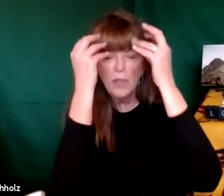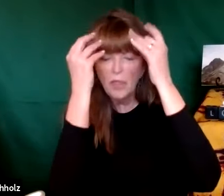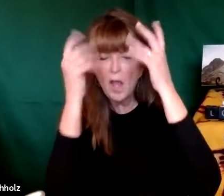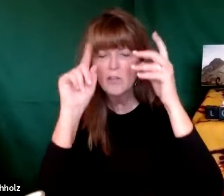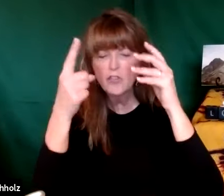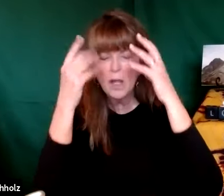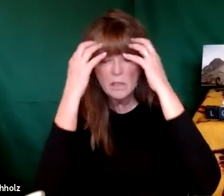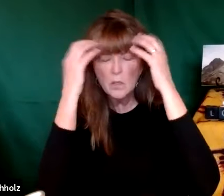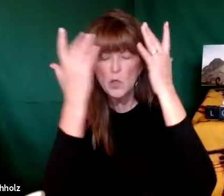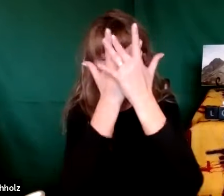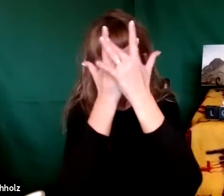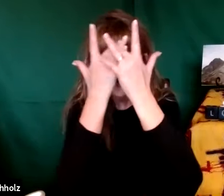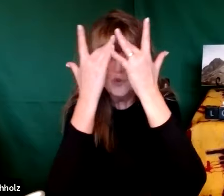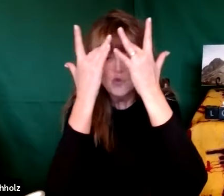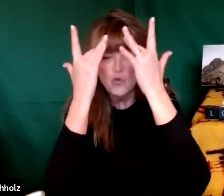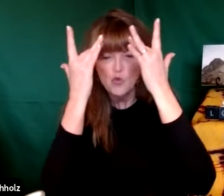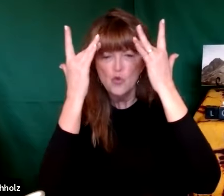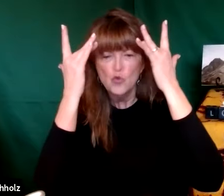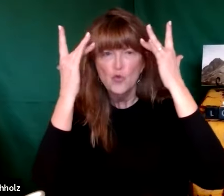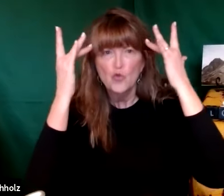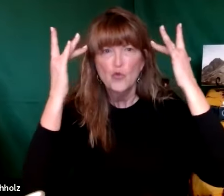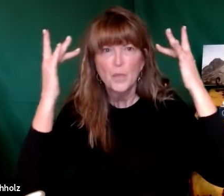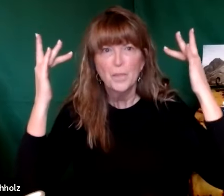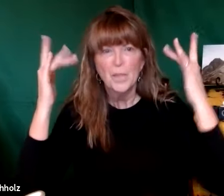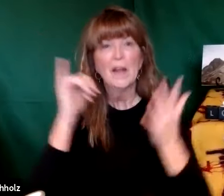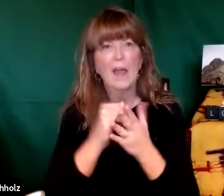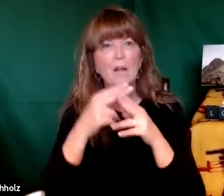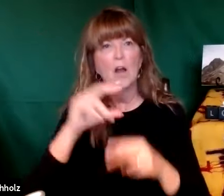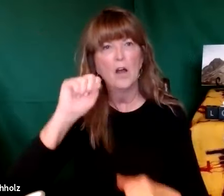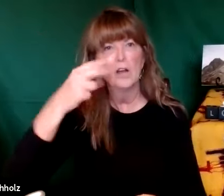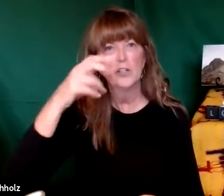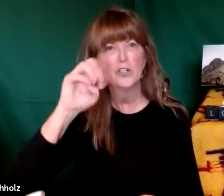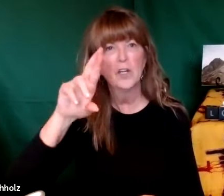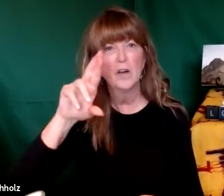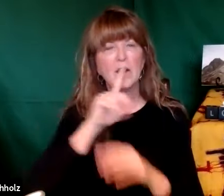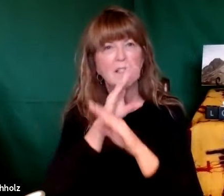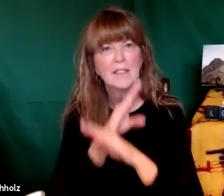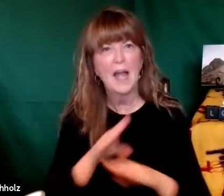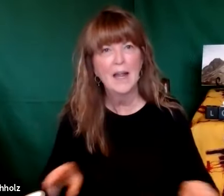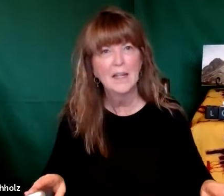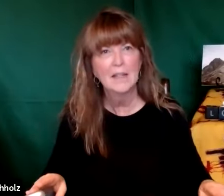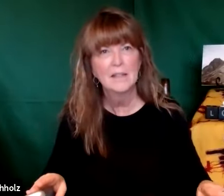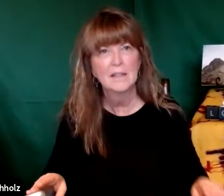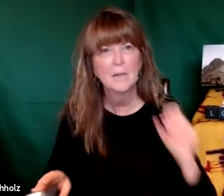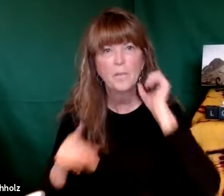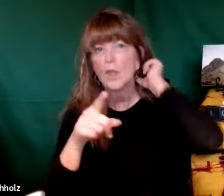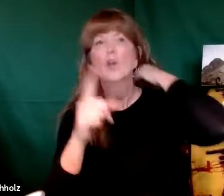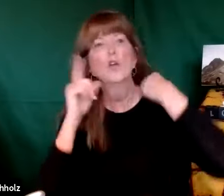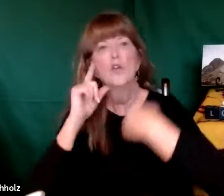and there's no one around us and our thoughts are stilled that is an experience of